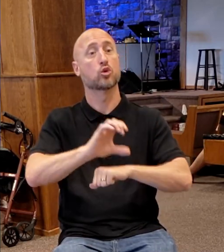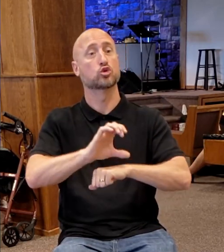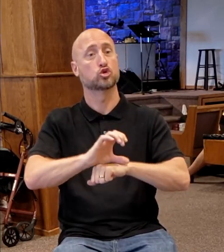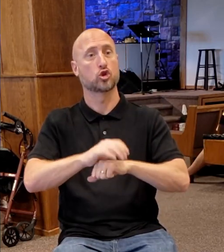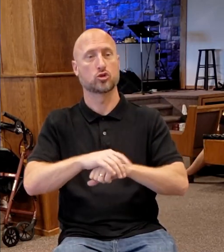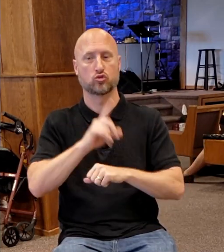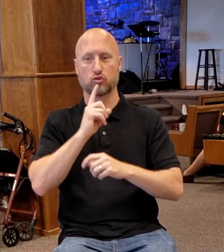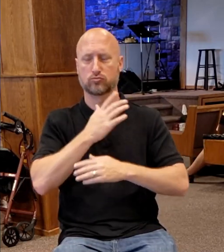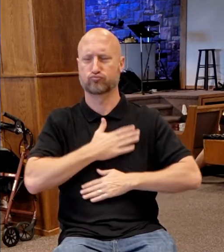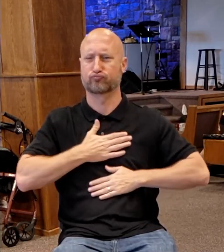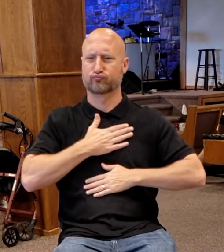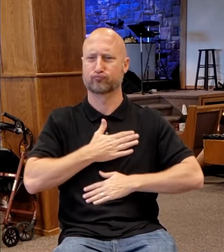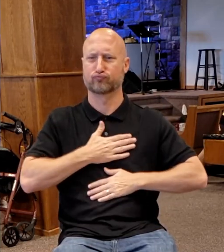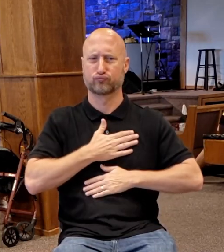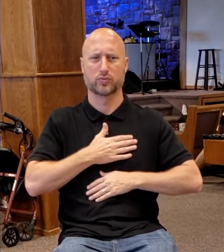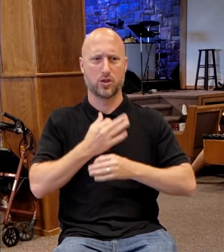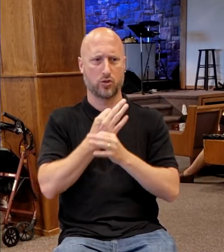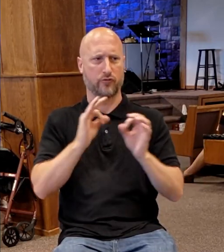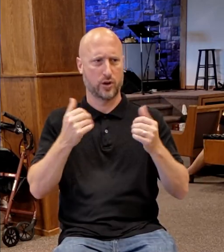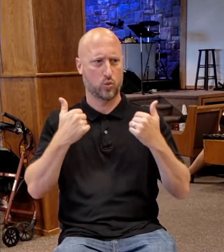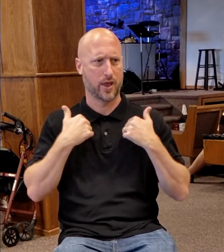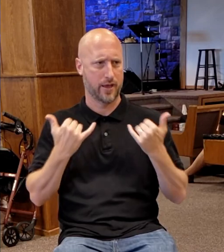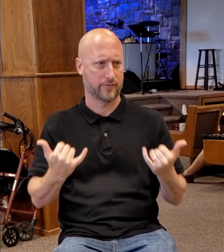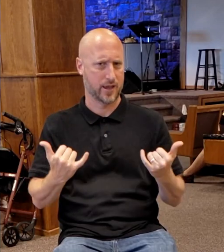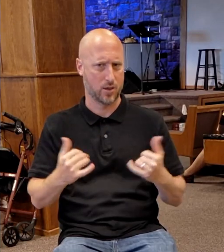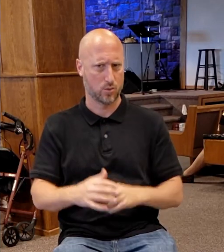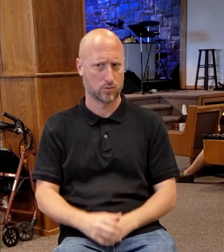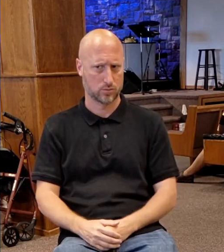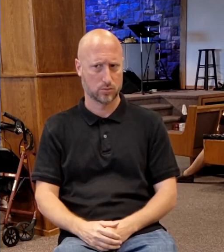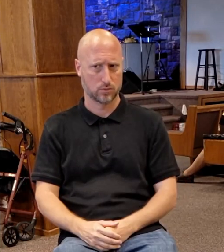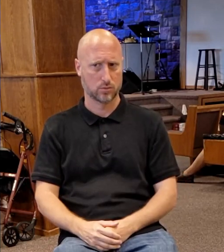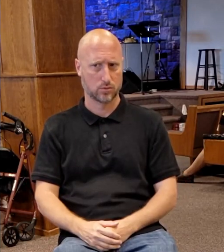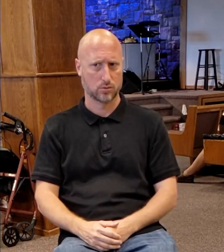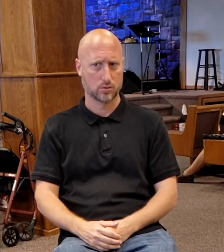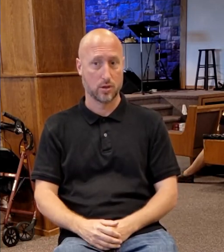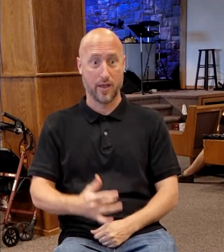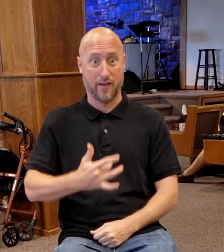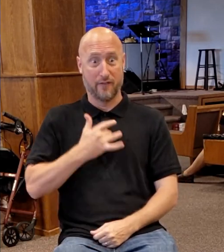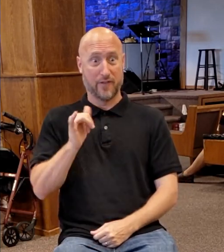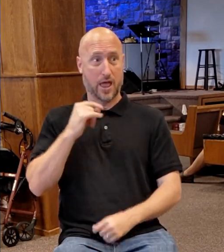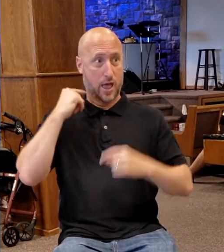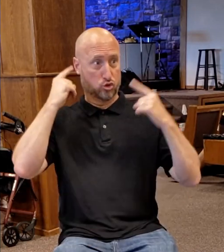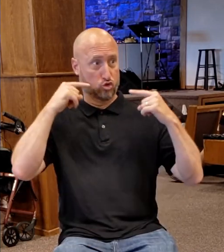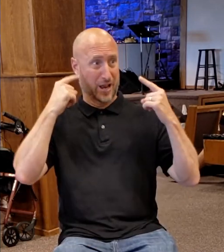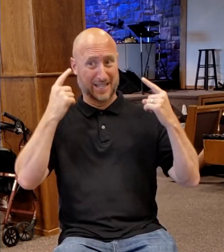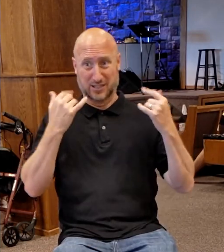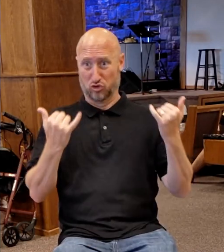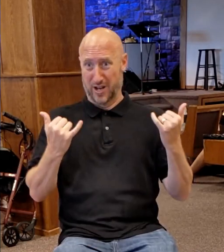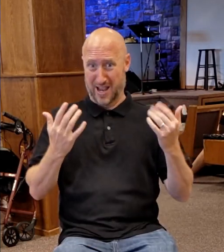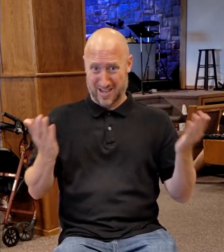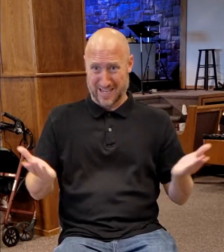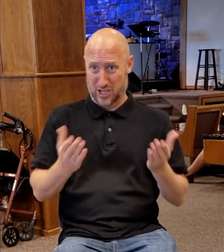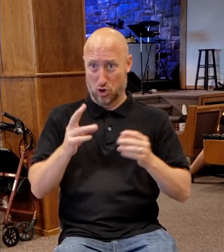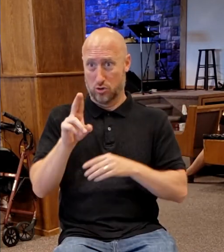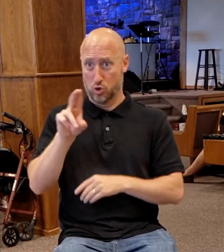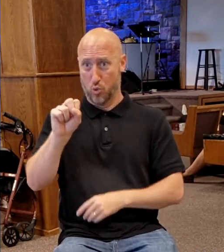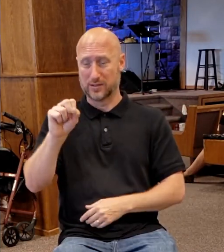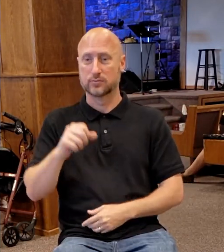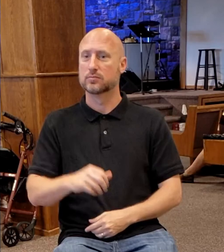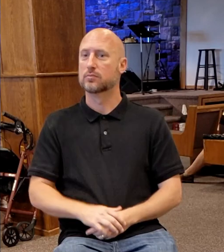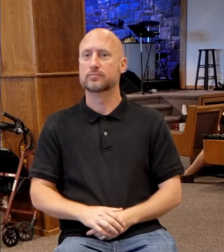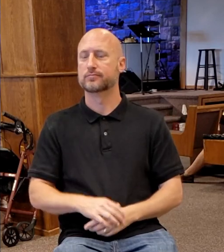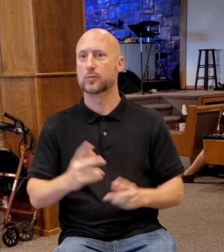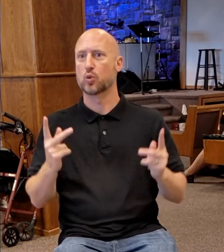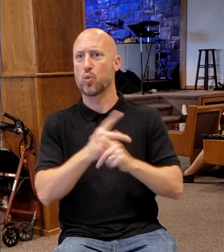we have today, even in the insanity we're living in. We think it's, you know, this is unusual. No, no.